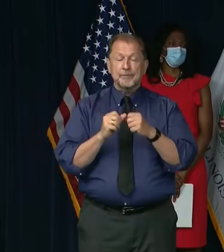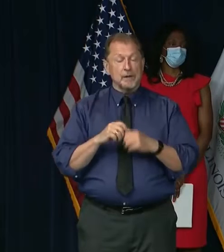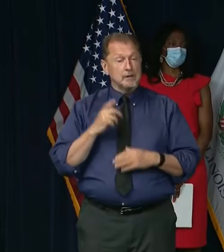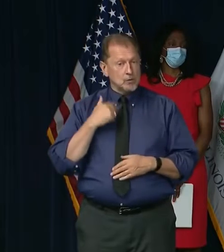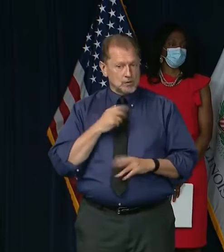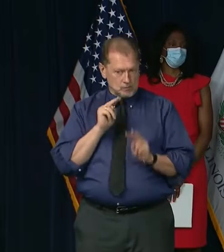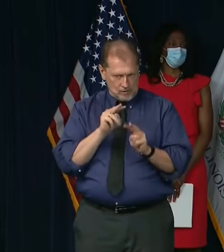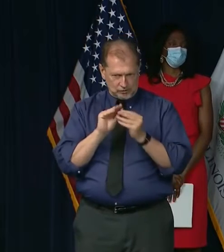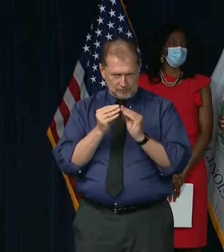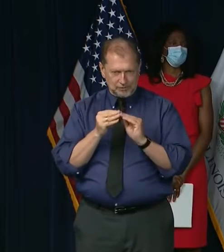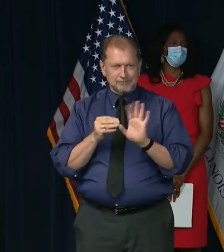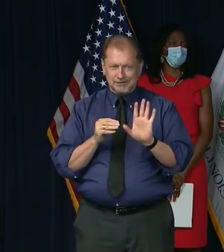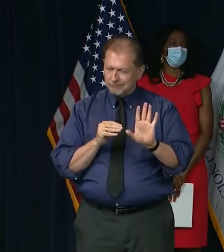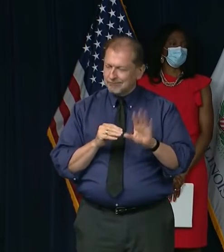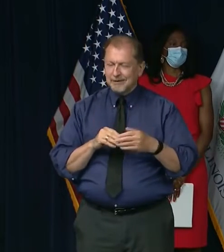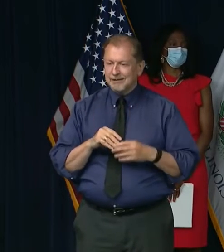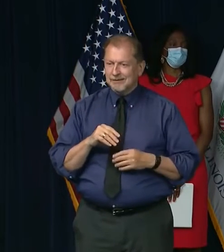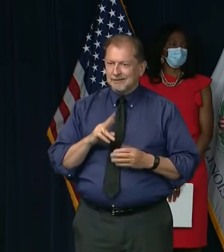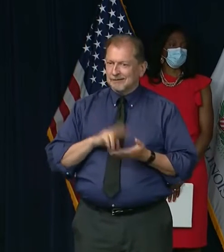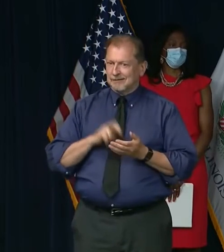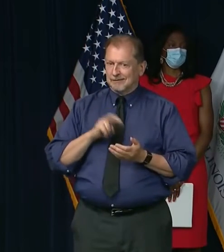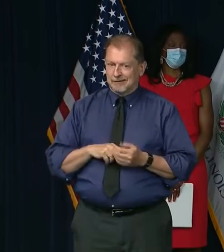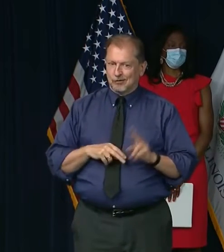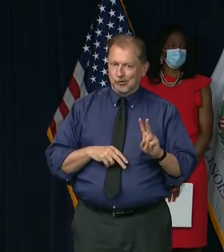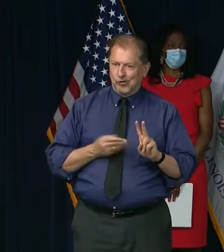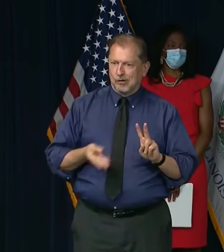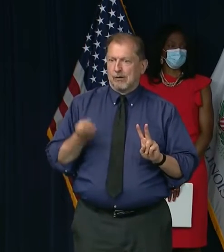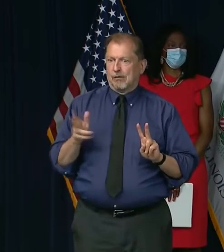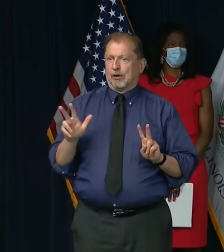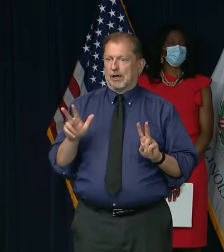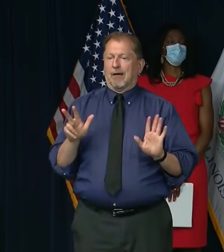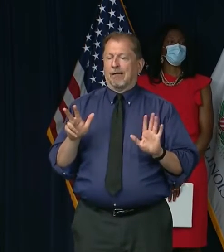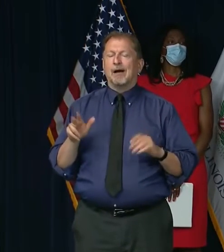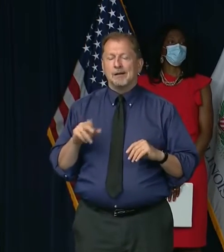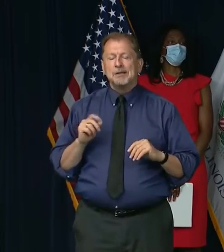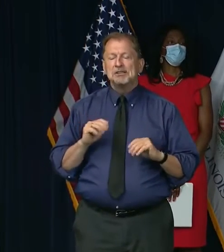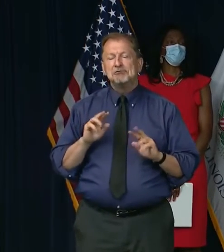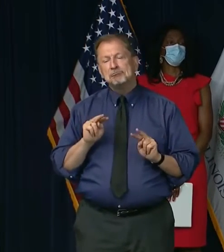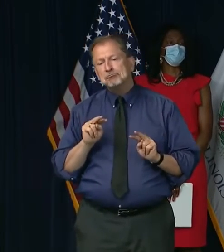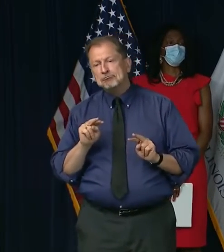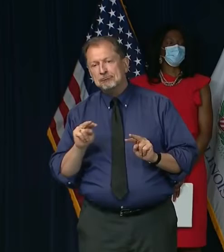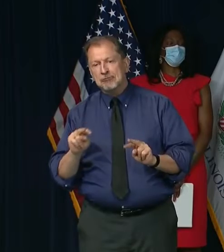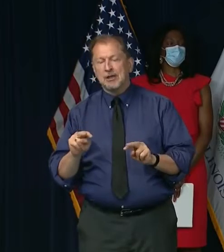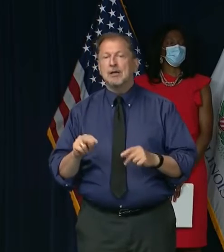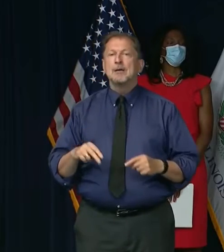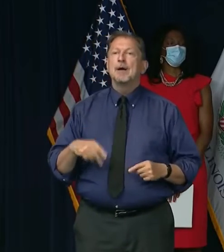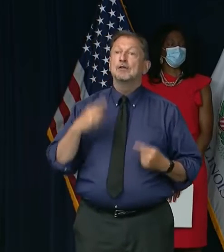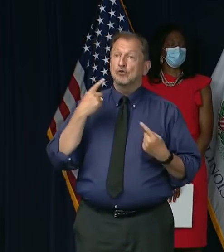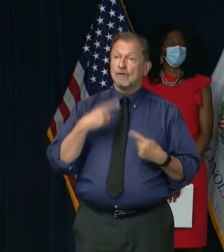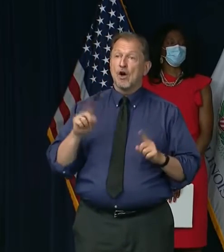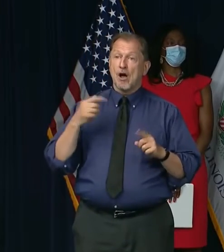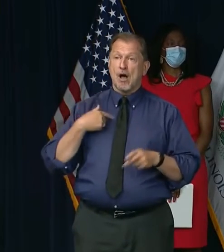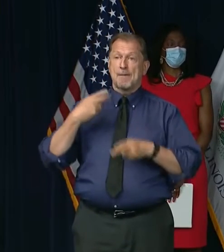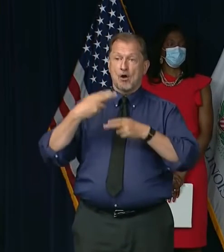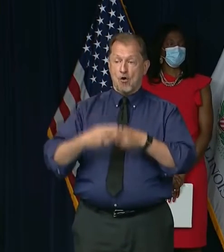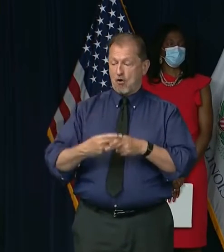watching. I would wait to make a judgment about whether there's some direction here that it's going. But right now, I would call it stable.